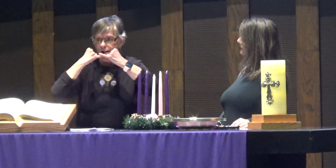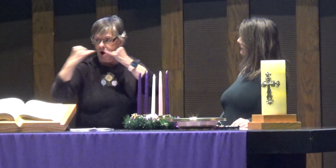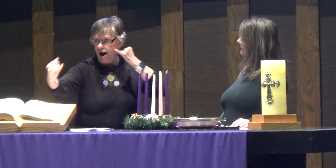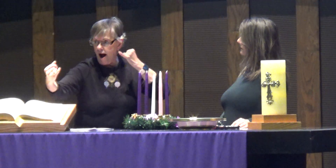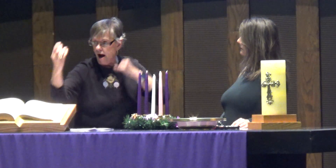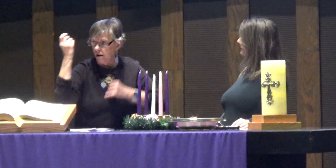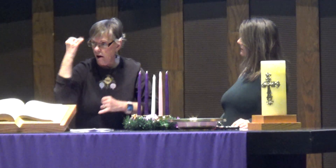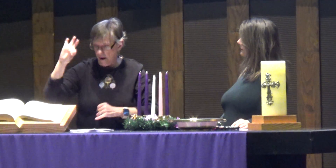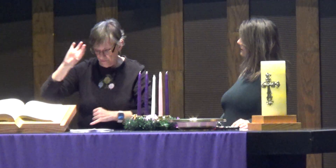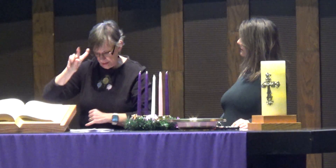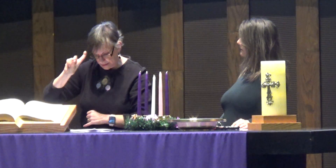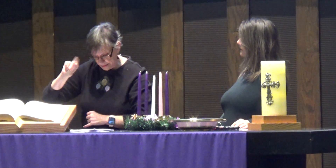in the lineage of David.